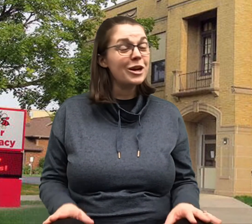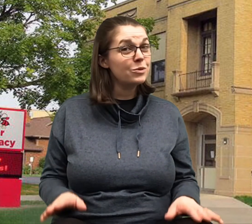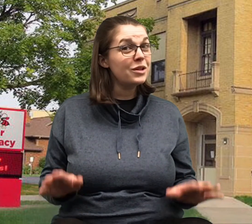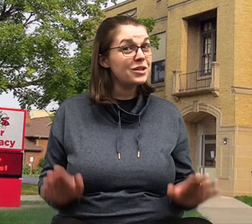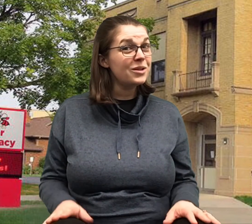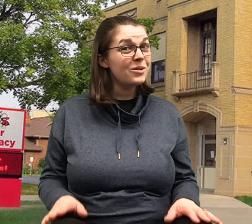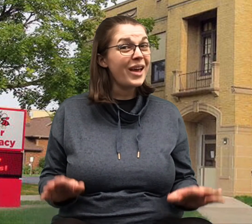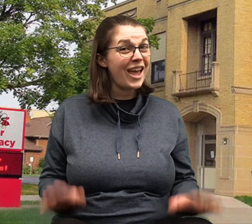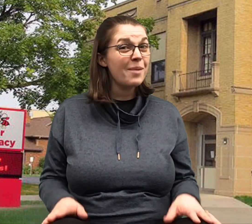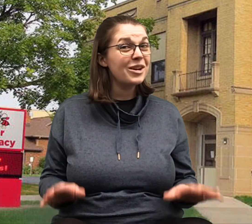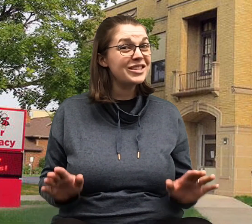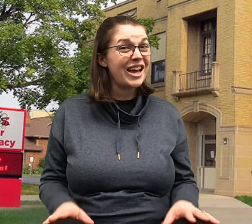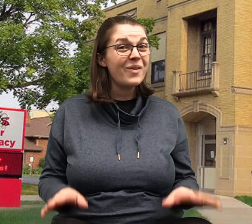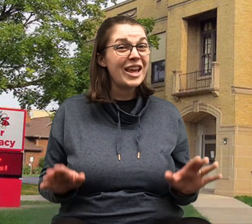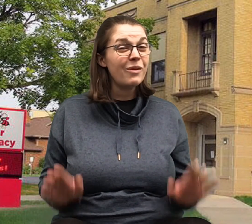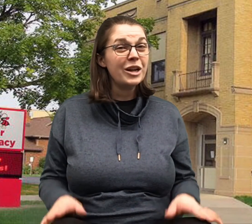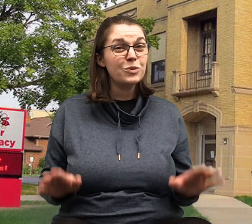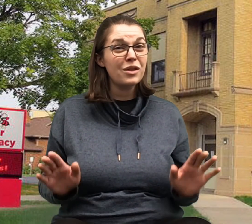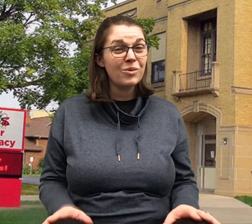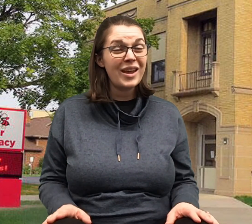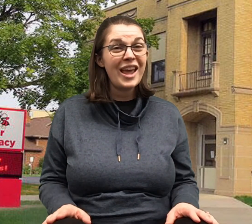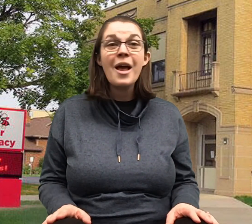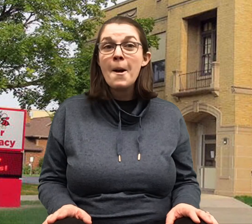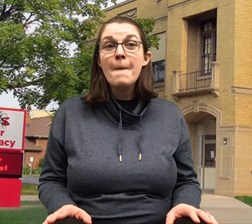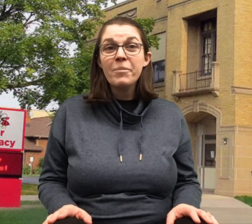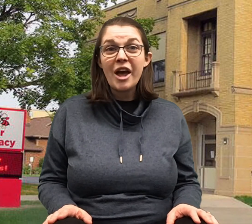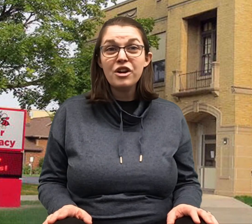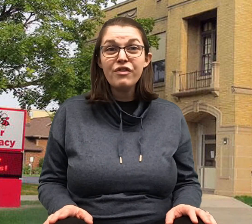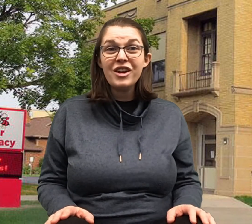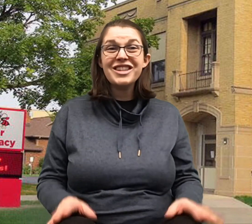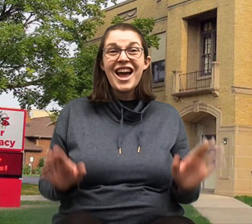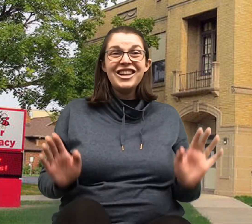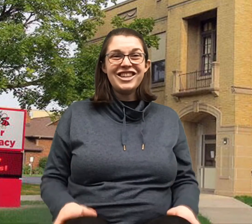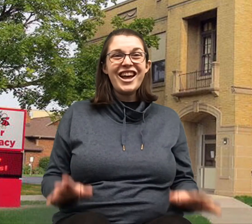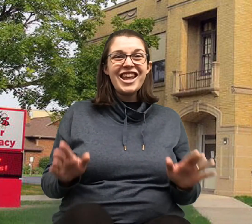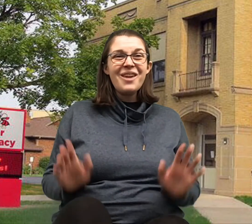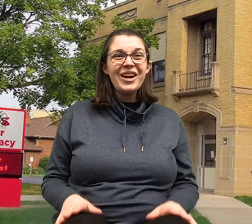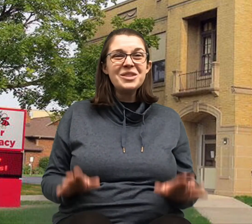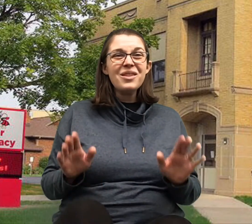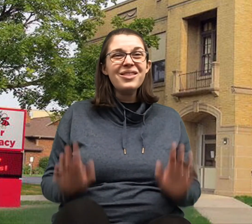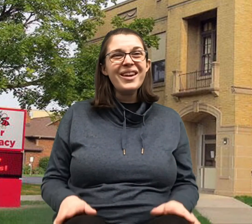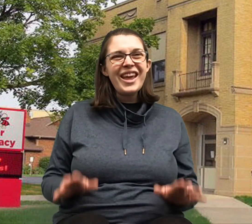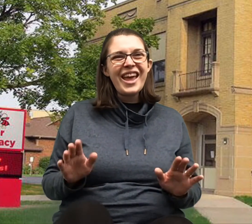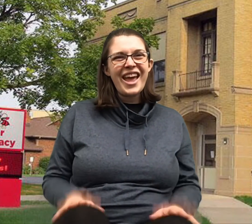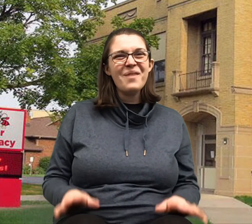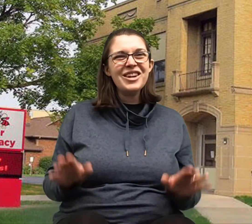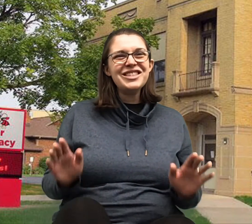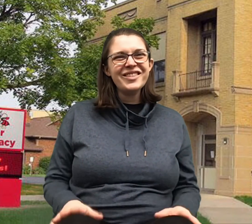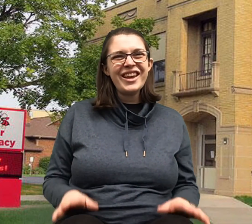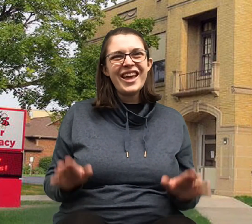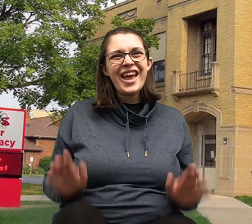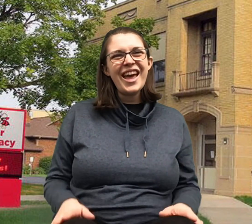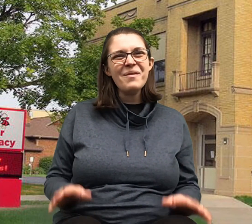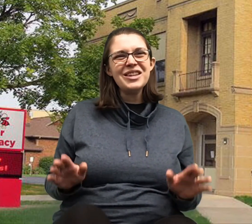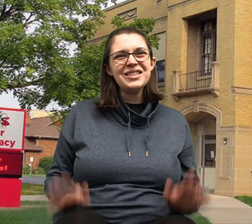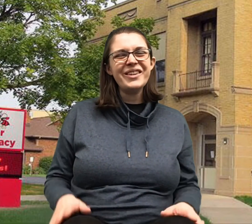with two hammers. Now he works with three. At your foot. Johnny works with three hammers, three hammers, three